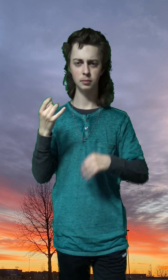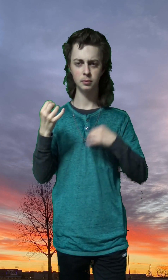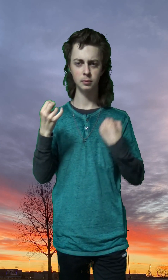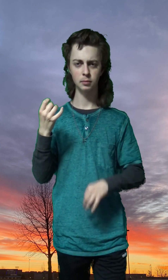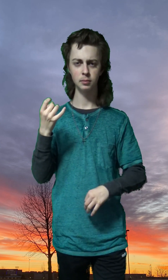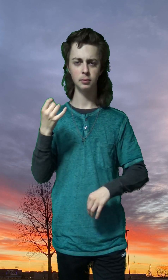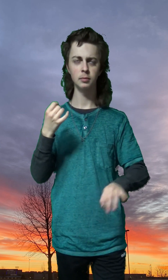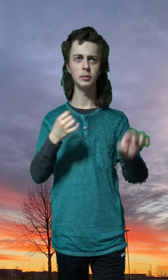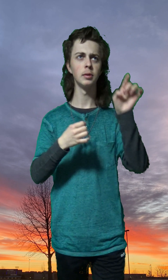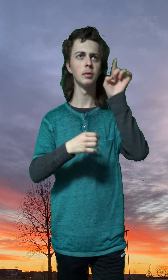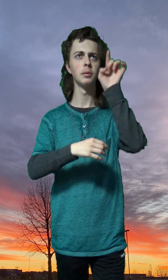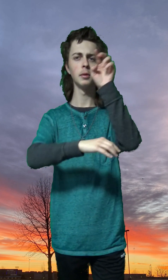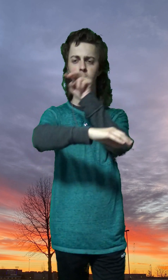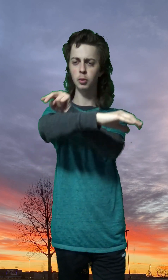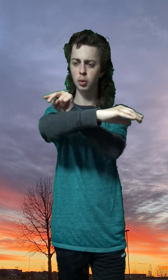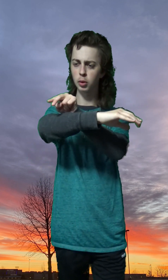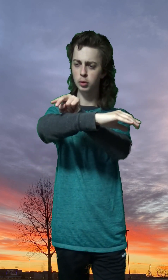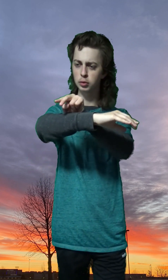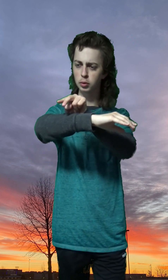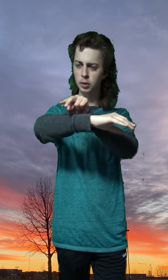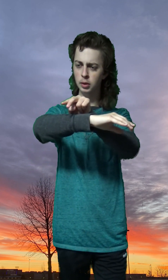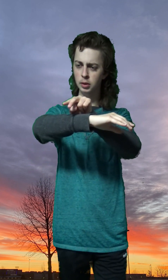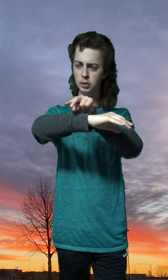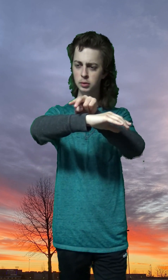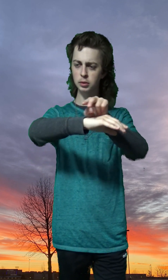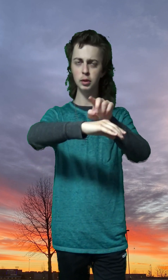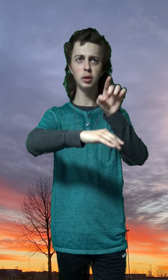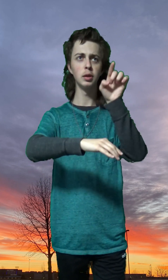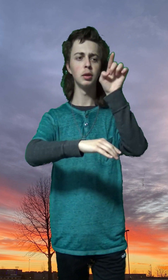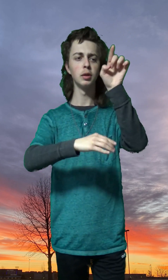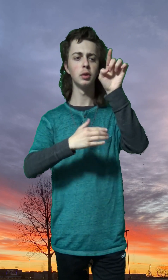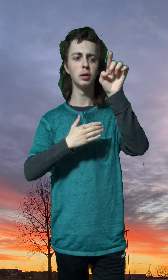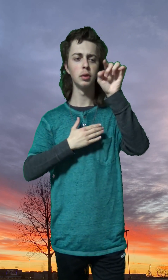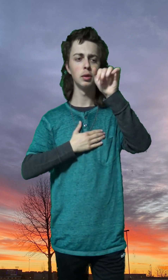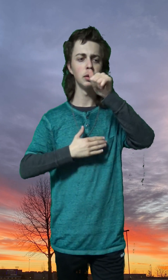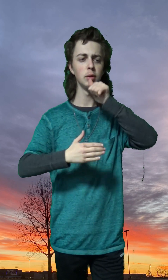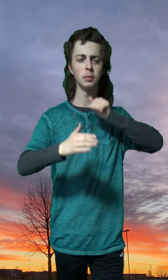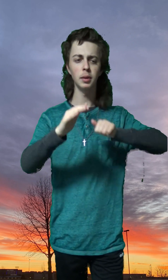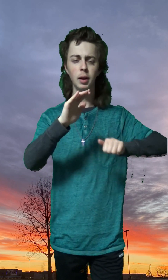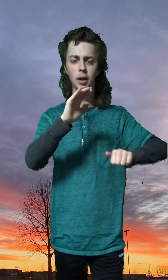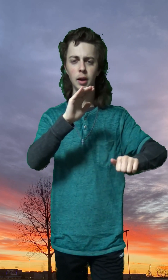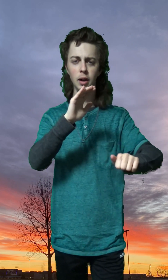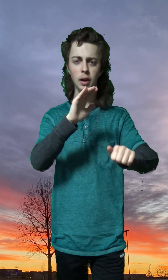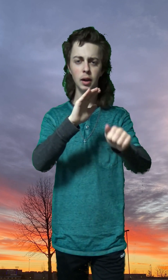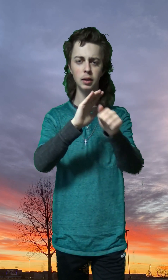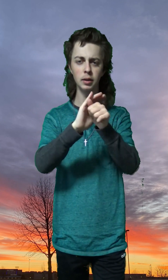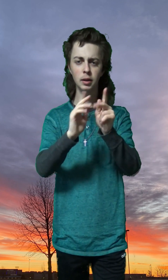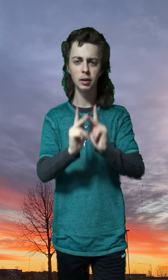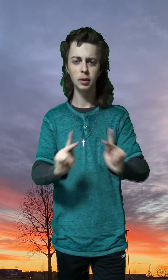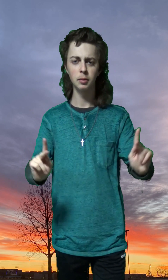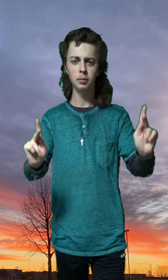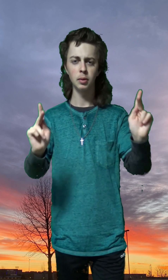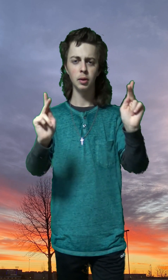You're the fortress You're my hiding place